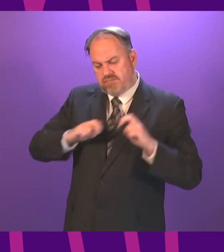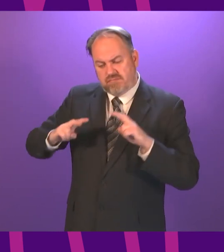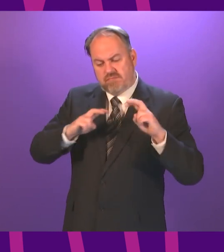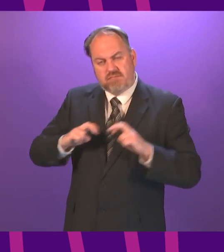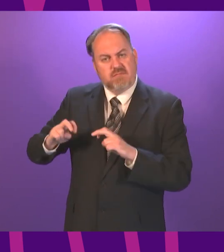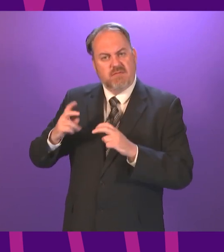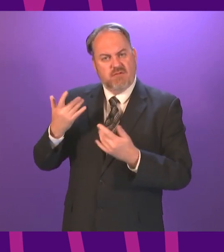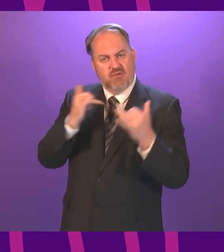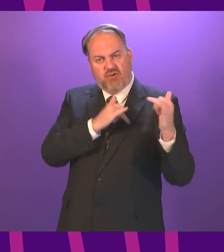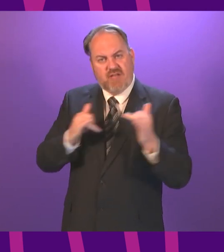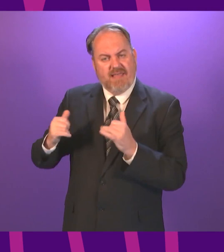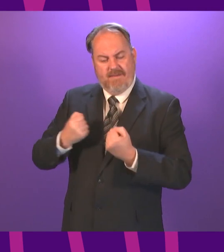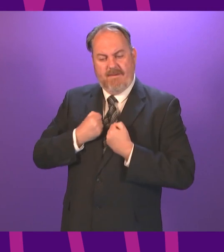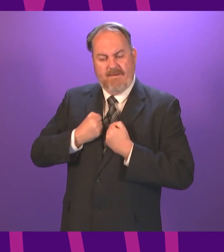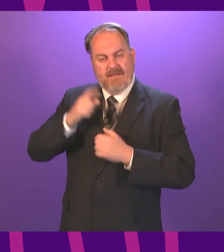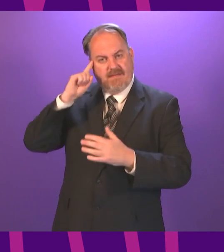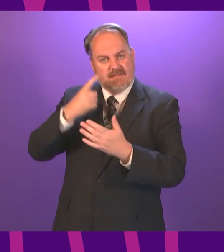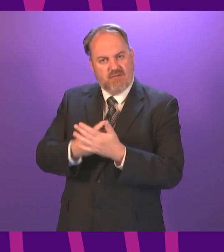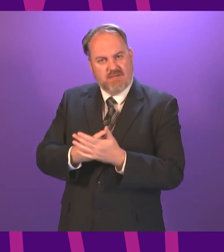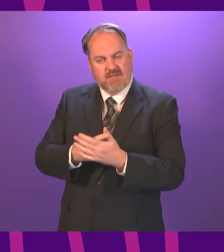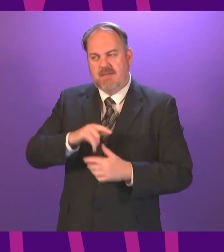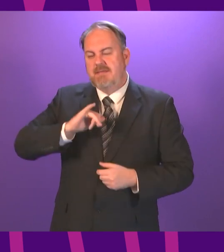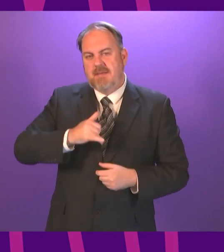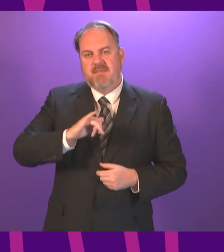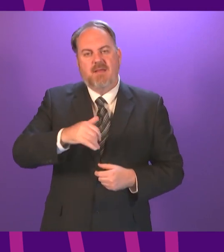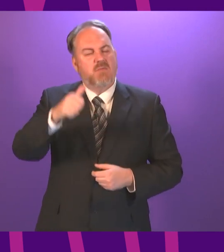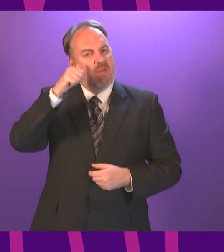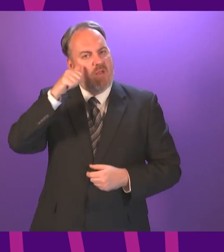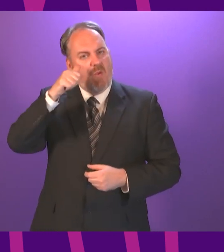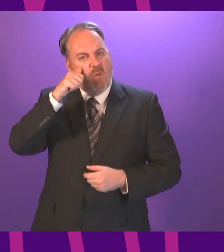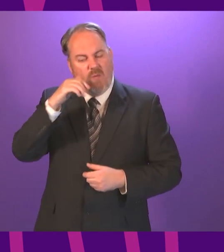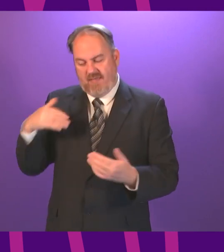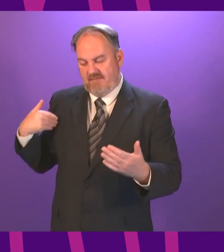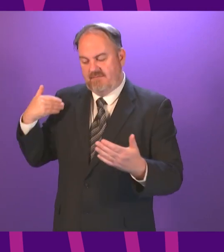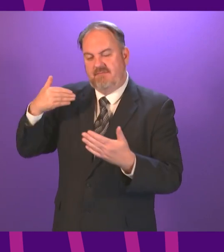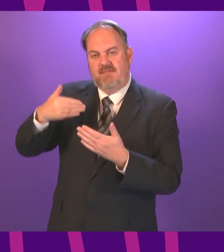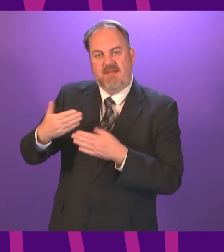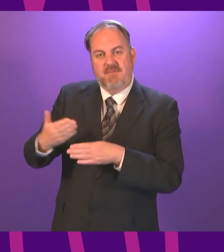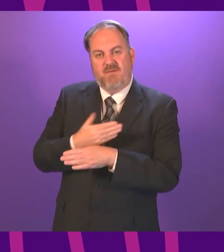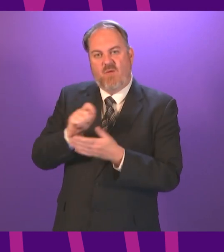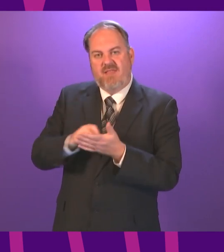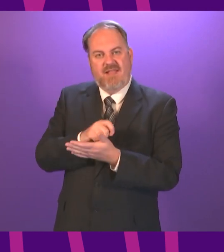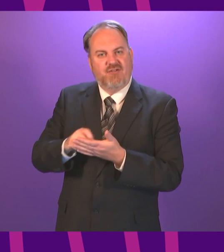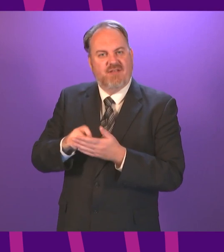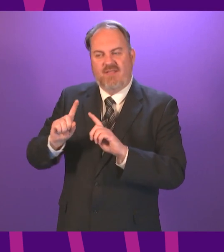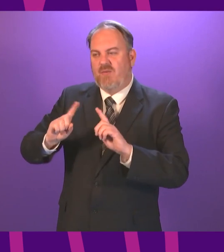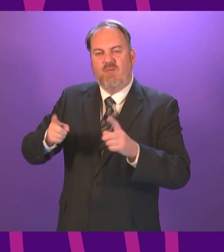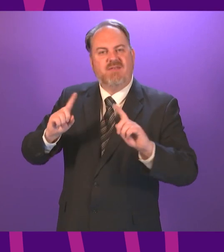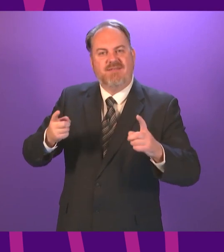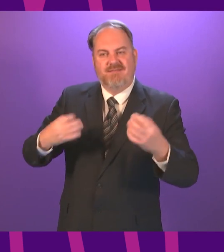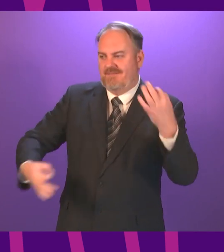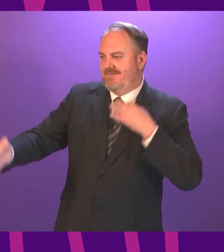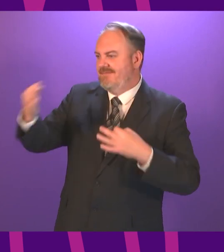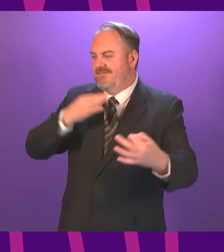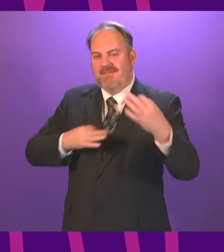Inevitably, parliamentary scrutiny was more difficult and sometimes impossible in the run-up to the election. Throughout the pre-election recess, it was necessary to